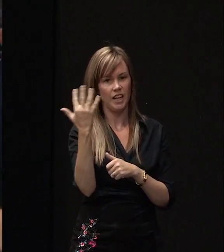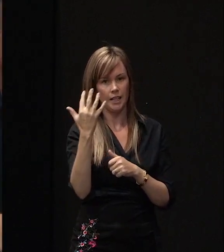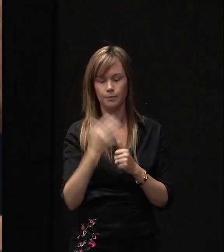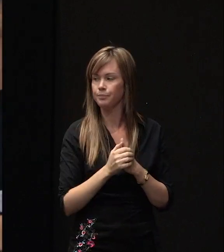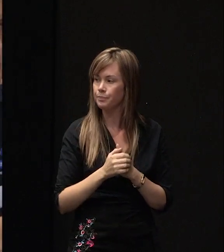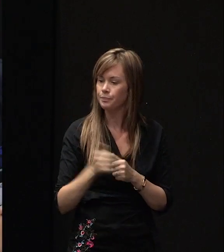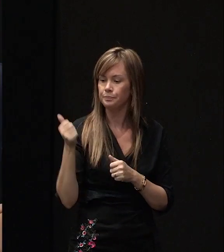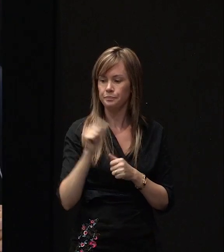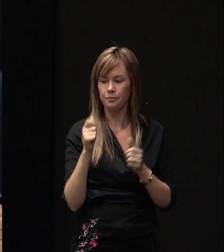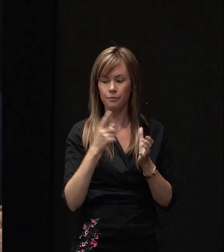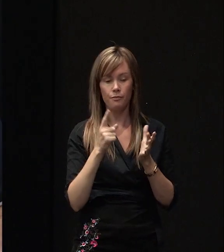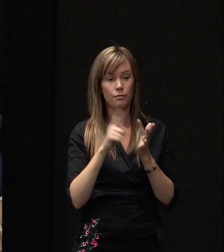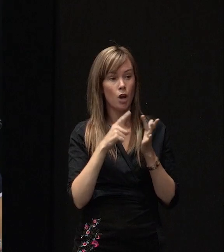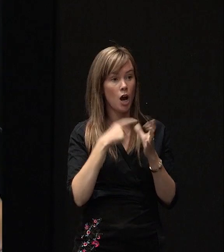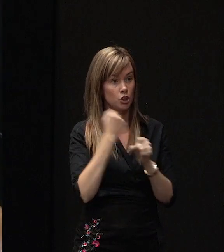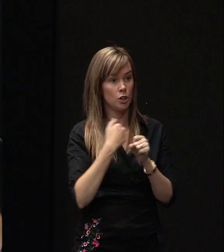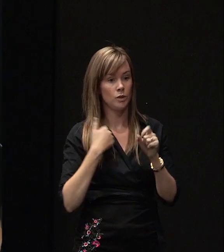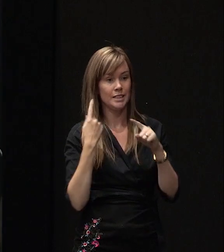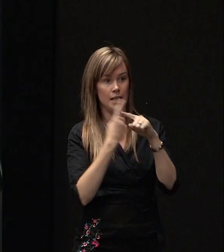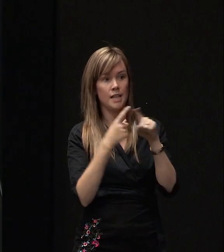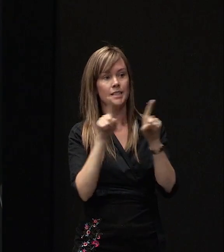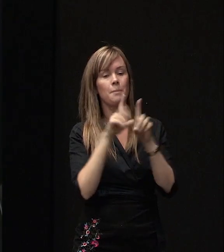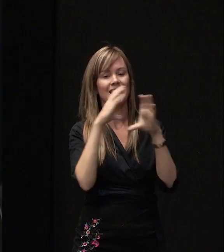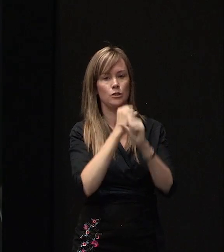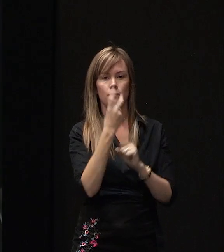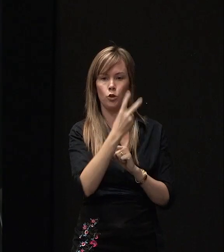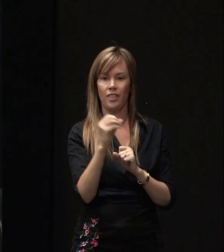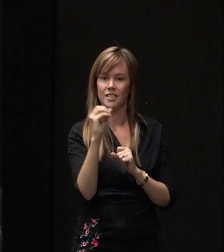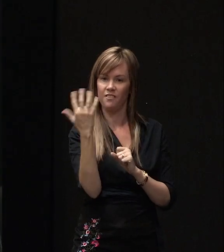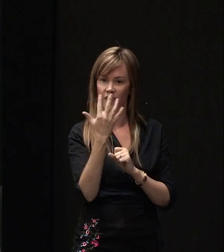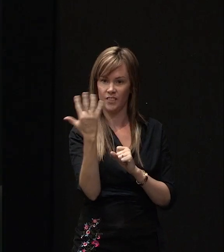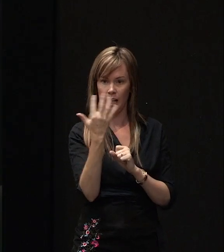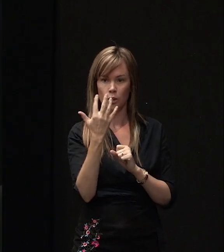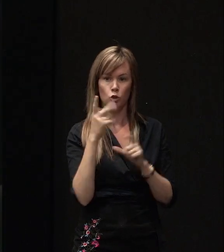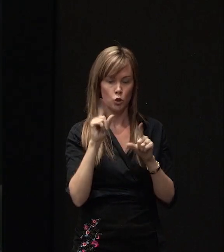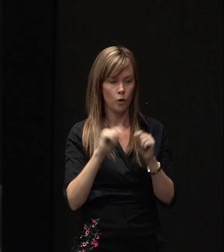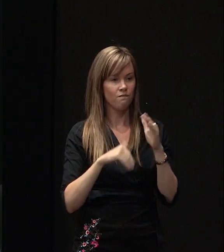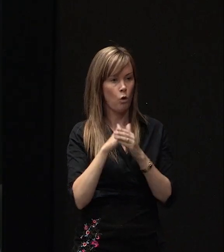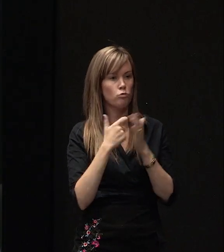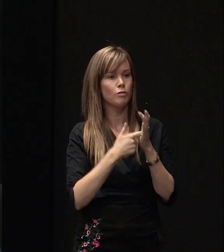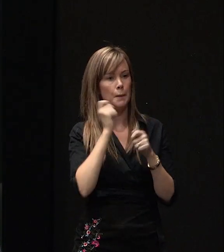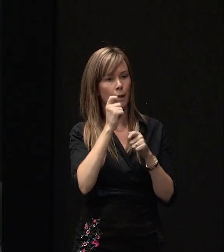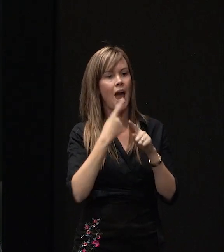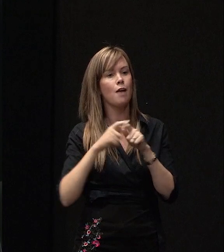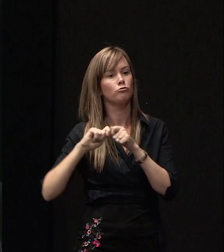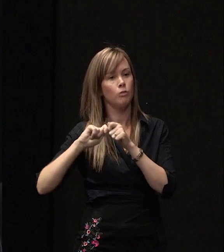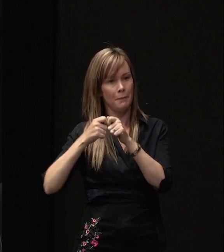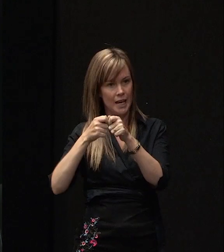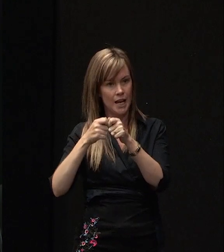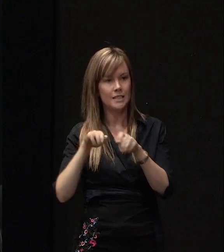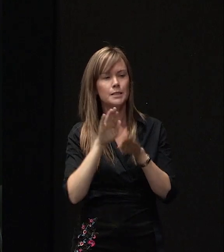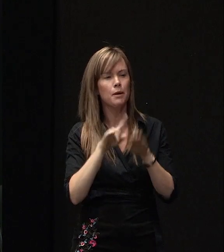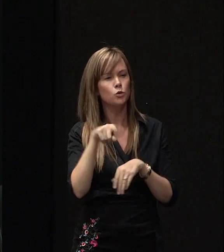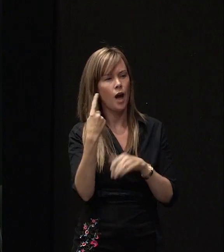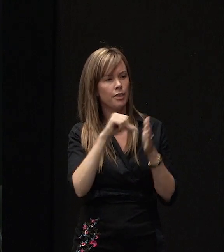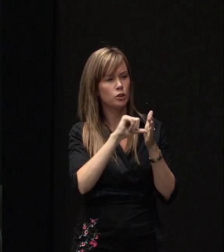And at IAG, we are targeting the end of 2015 to complete our entire rebuild and repair programme. Similar to other insurers,